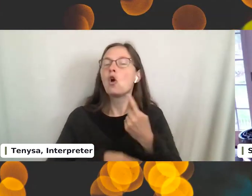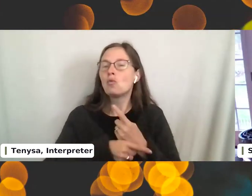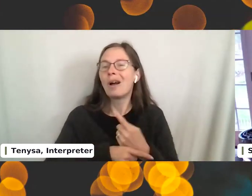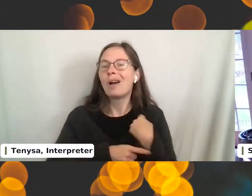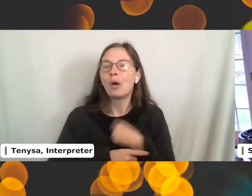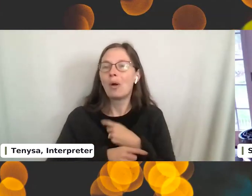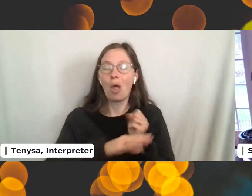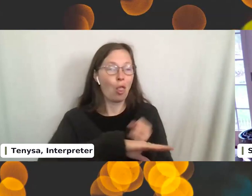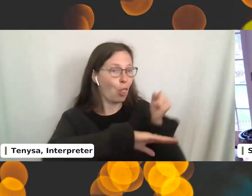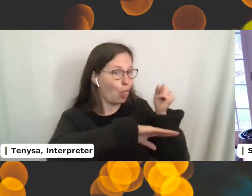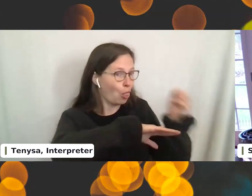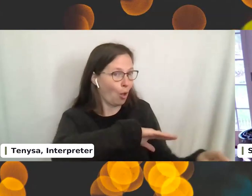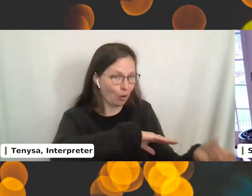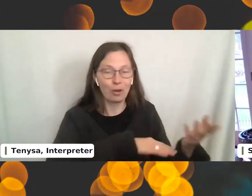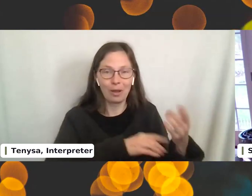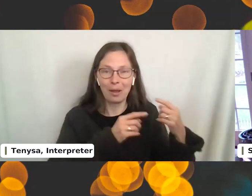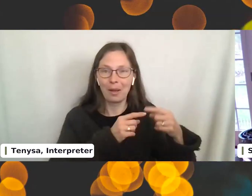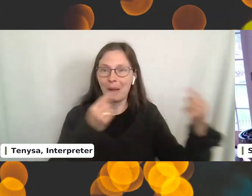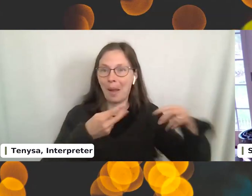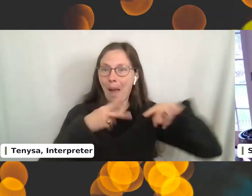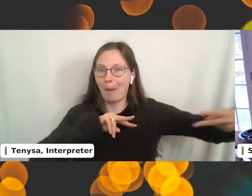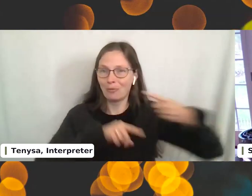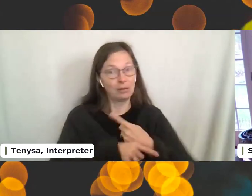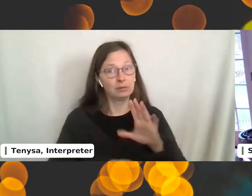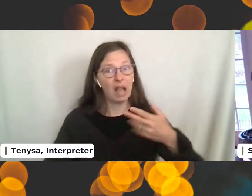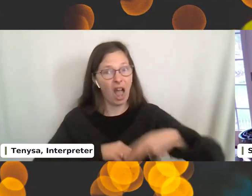backwards. Listen, this is, this is high tech over here.